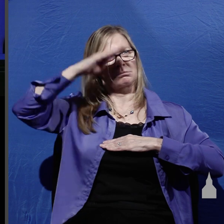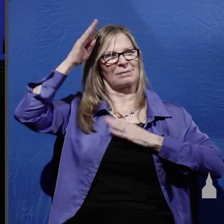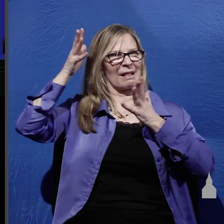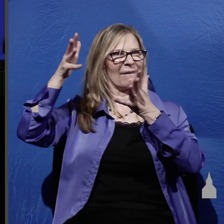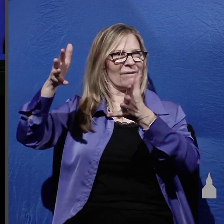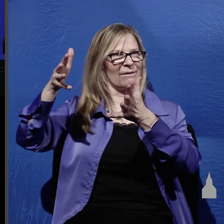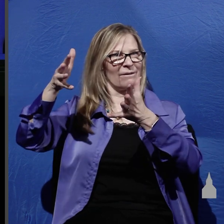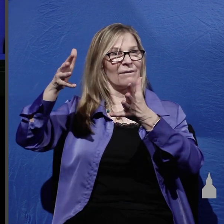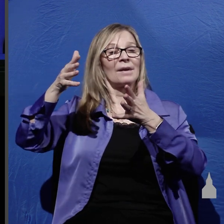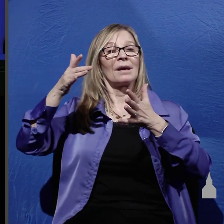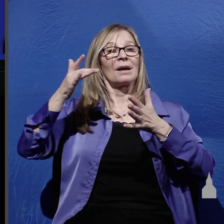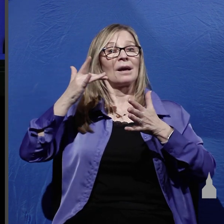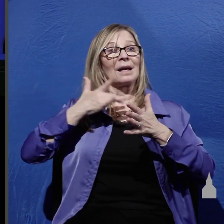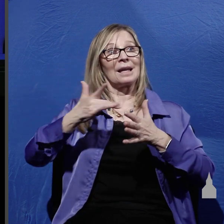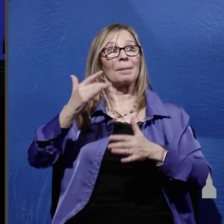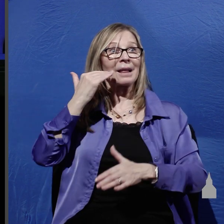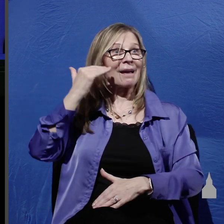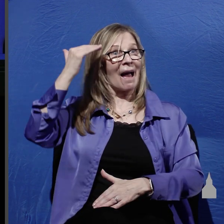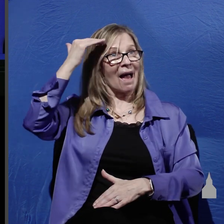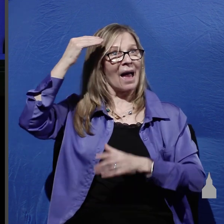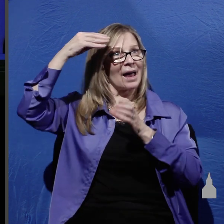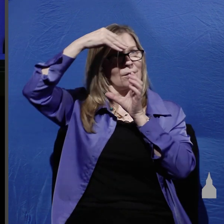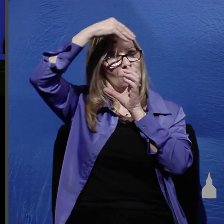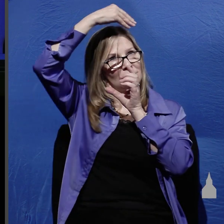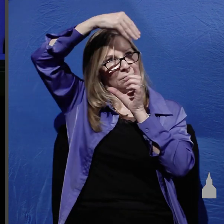have been covered though by a cloth that had been twirled about like a